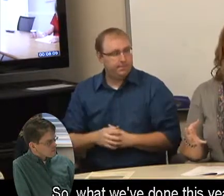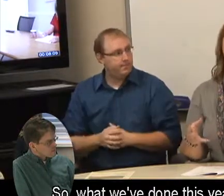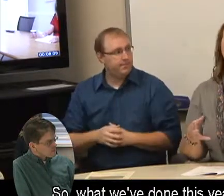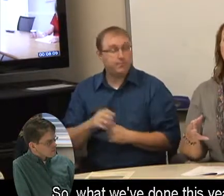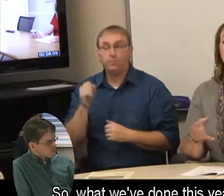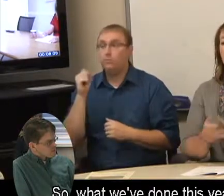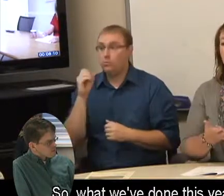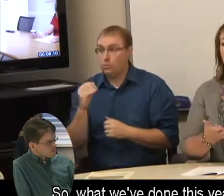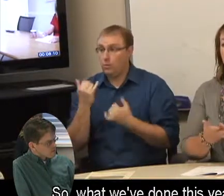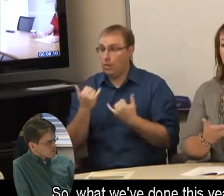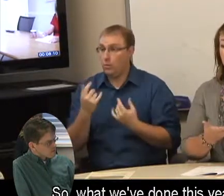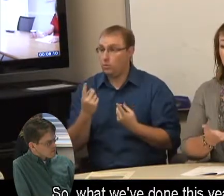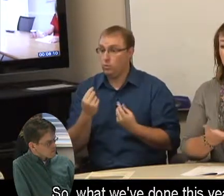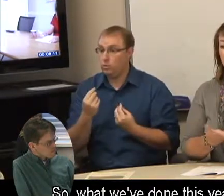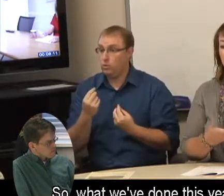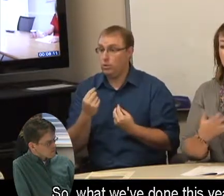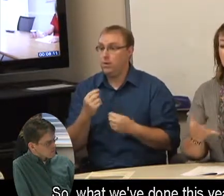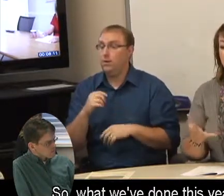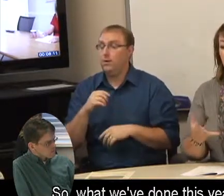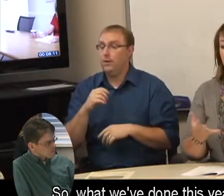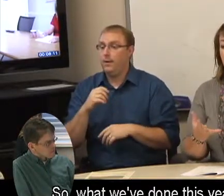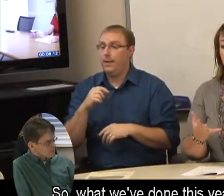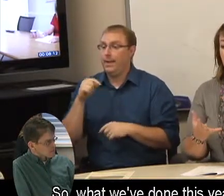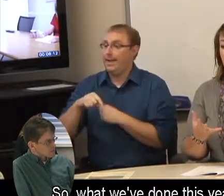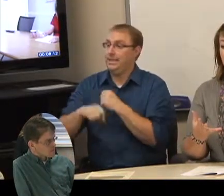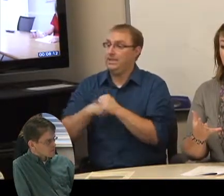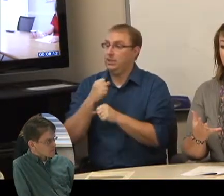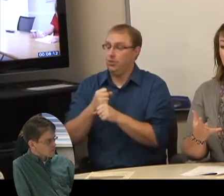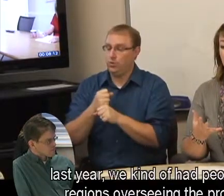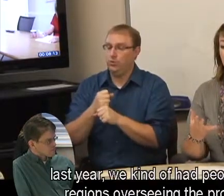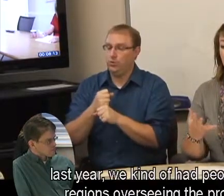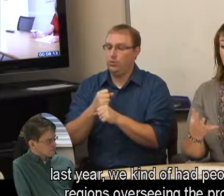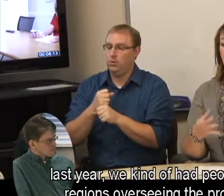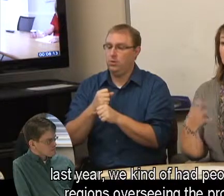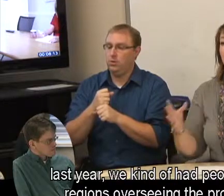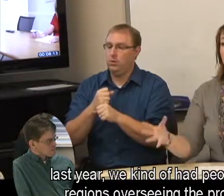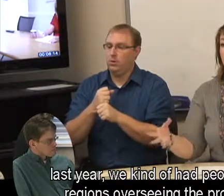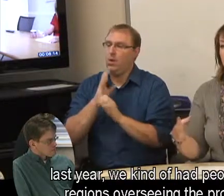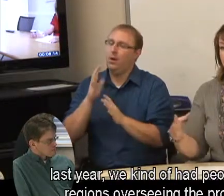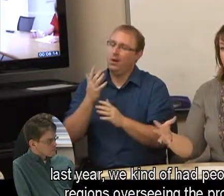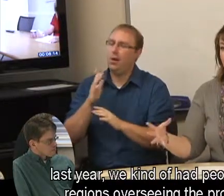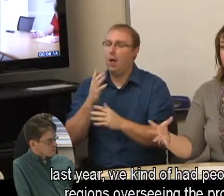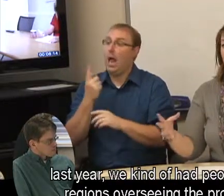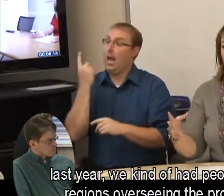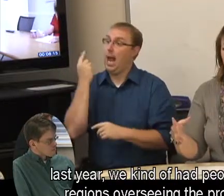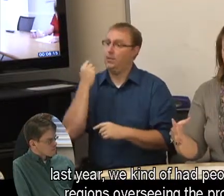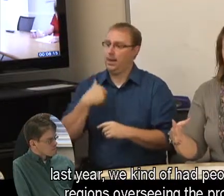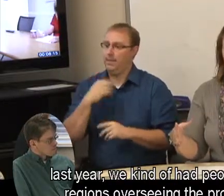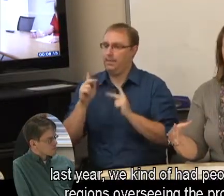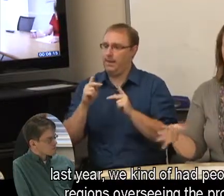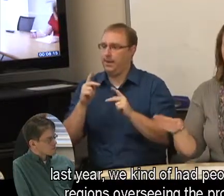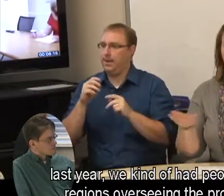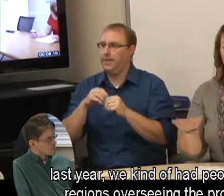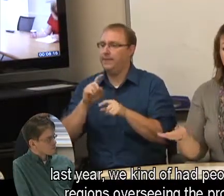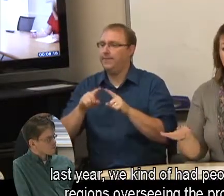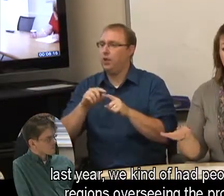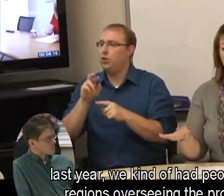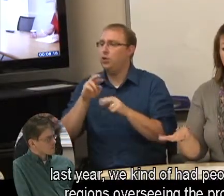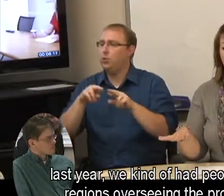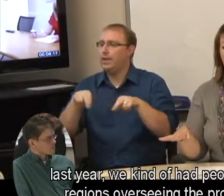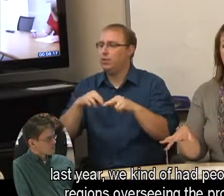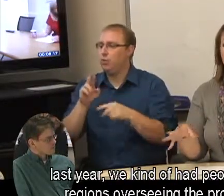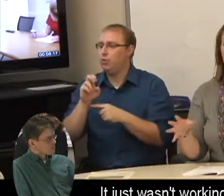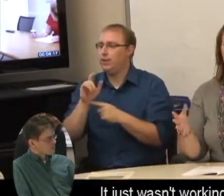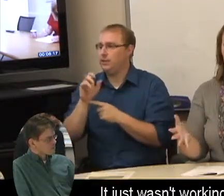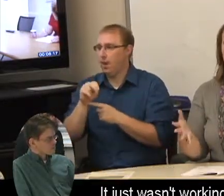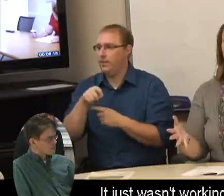So what we've done this year is last year we kind of had people in the regions overseeing the